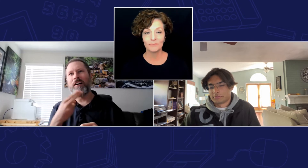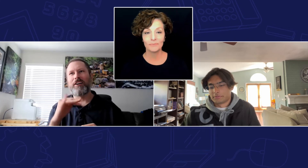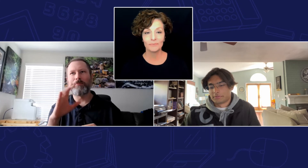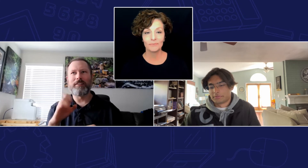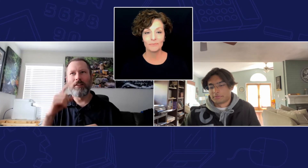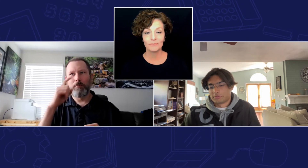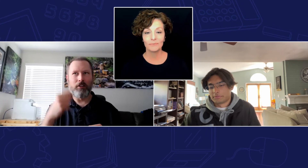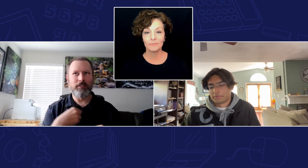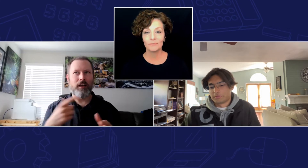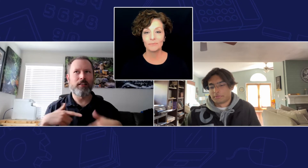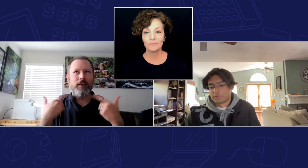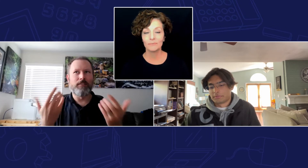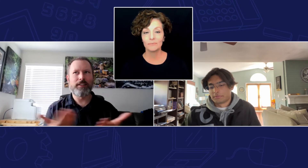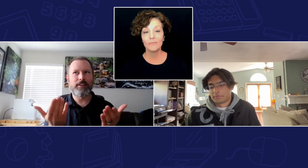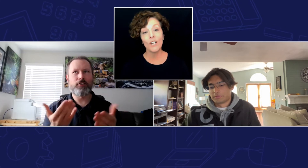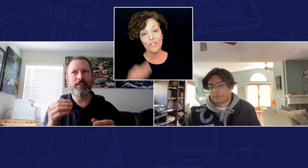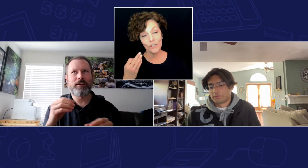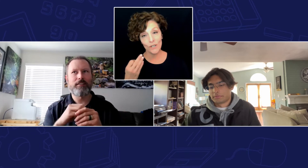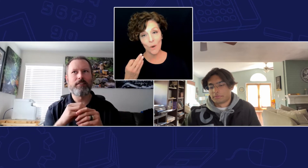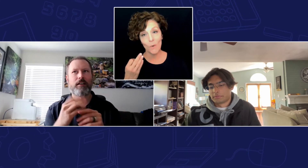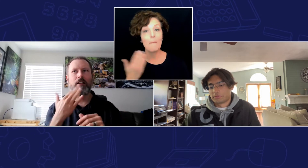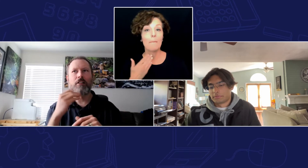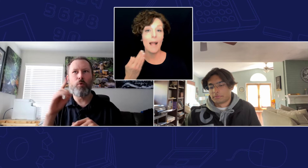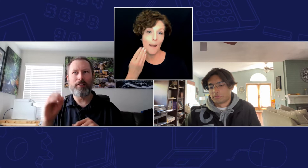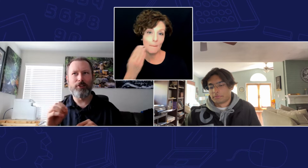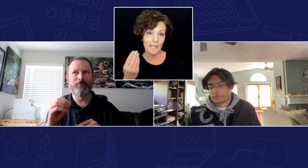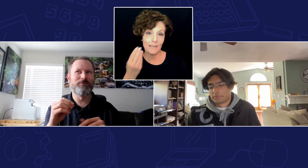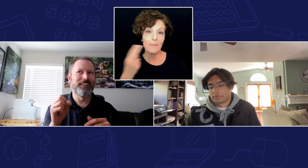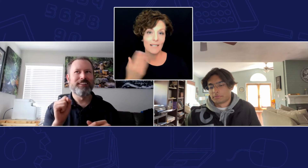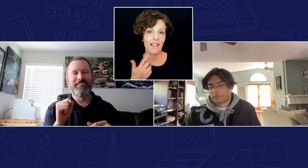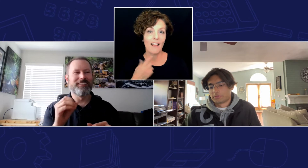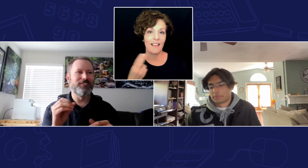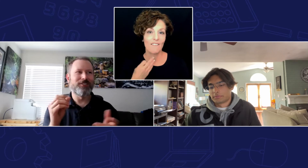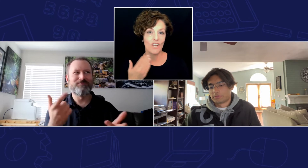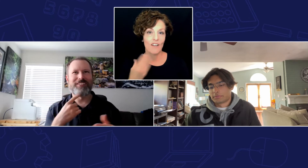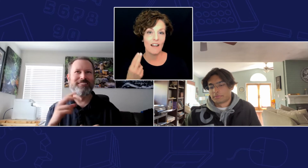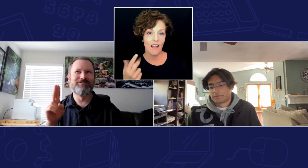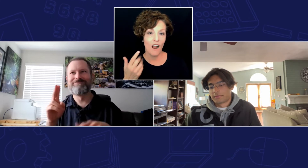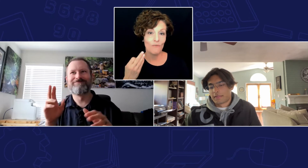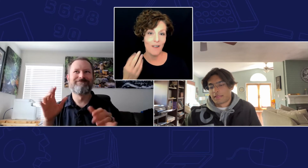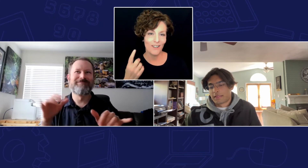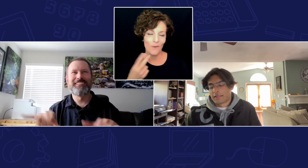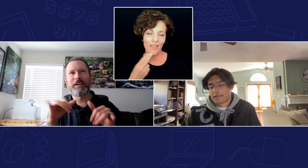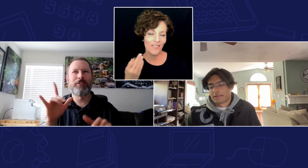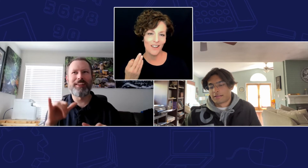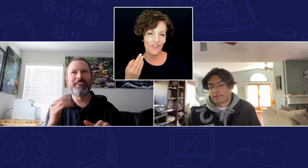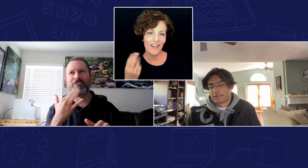so my hobbies because I live here in Colorado they're they're kind of standard